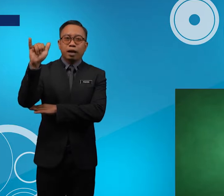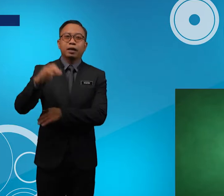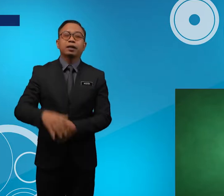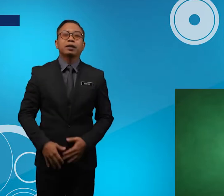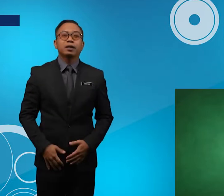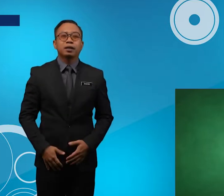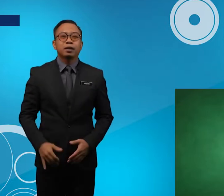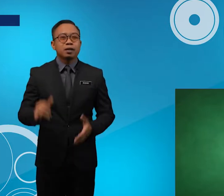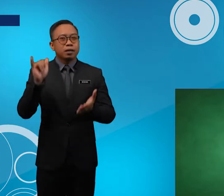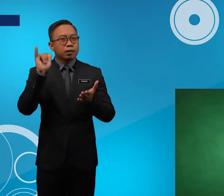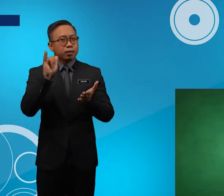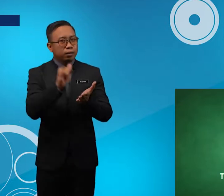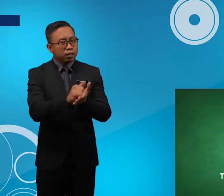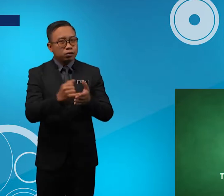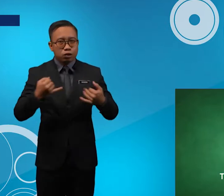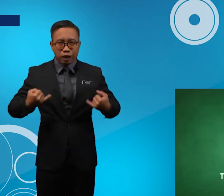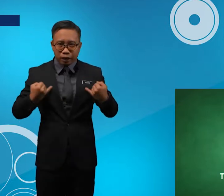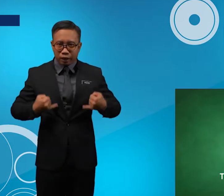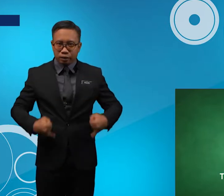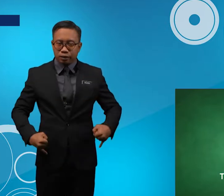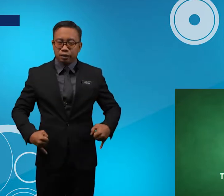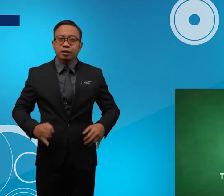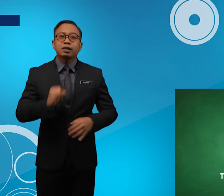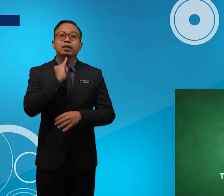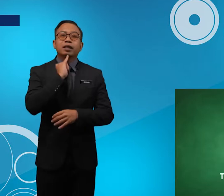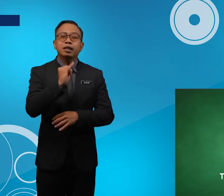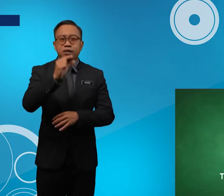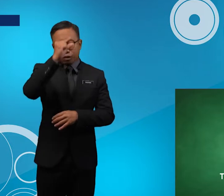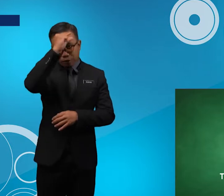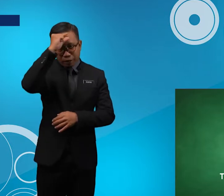This Jacket Is Grey